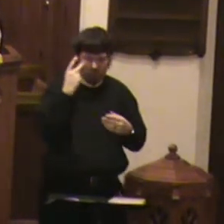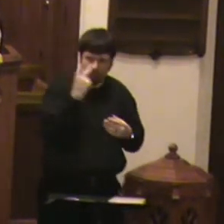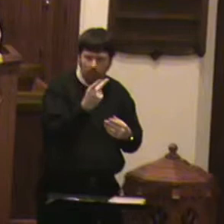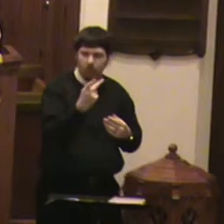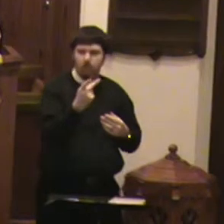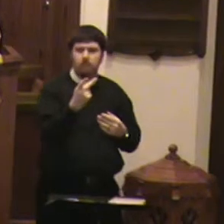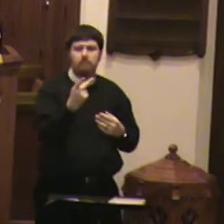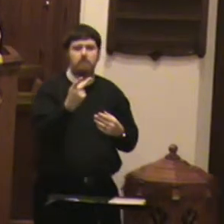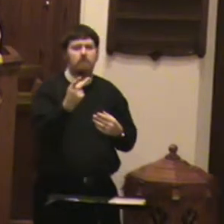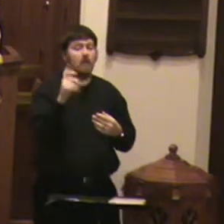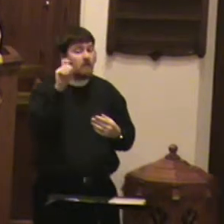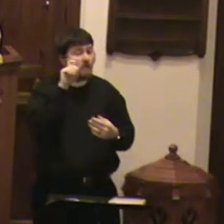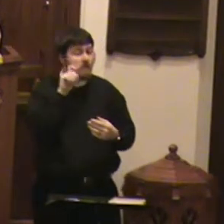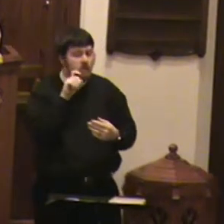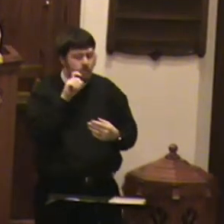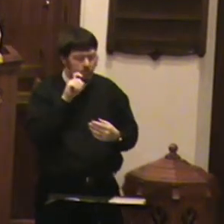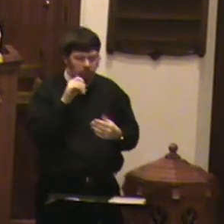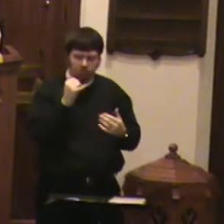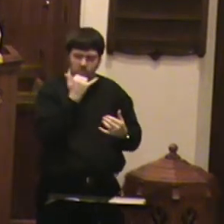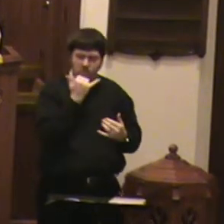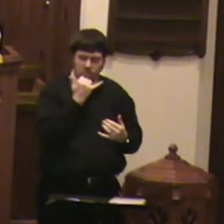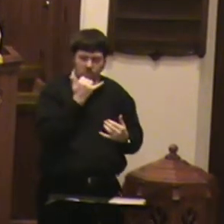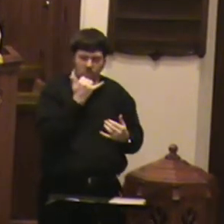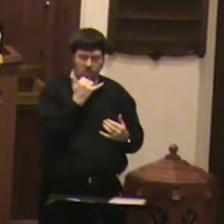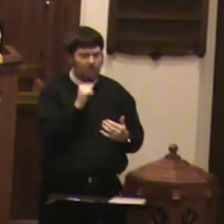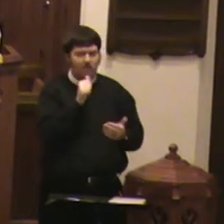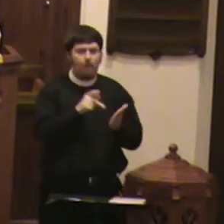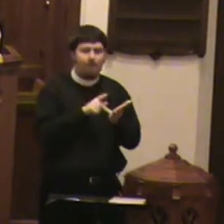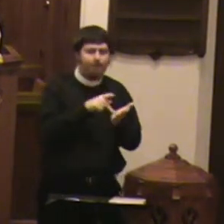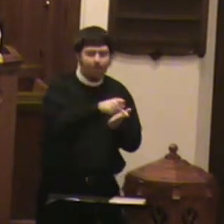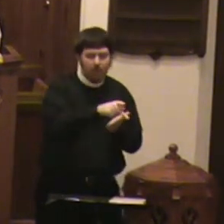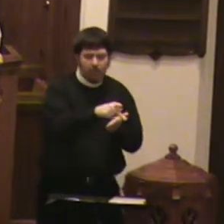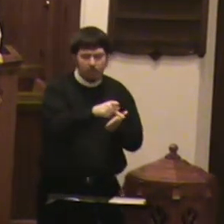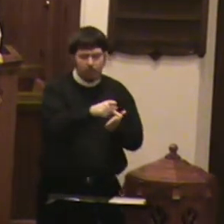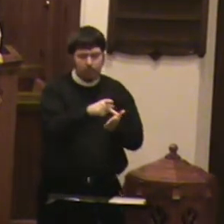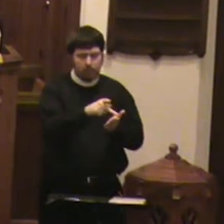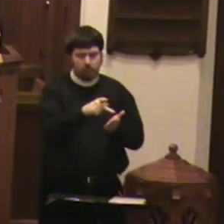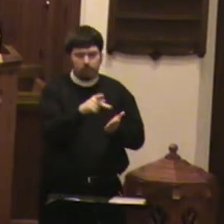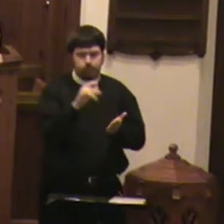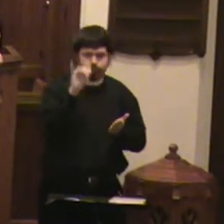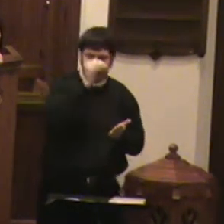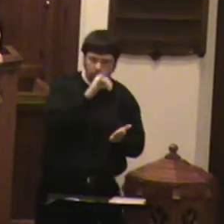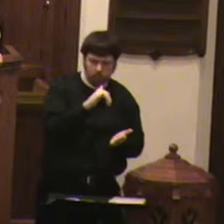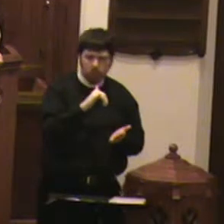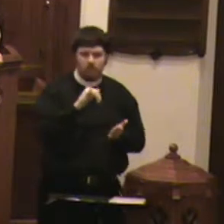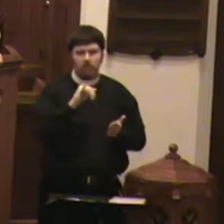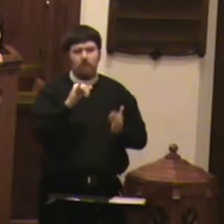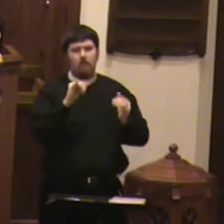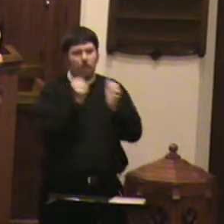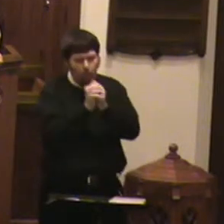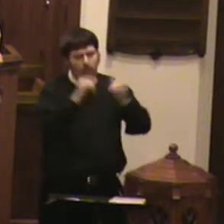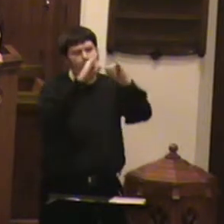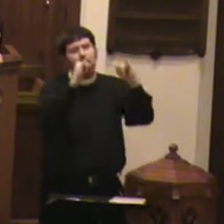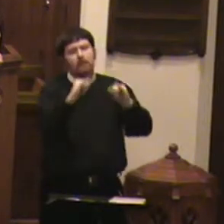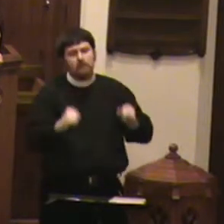Sexual immorality, impurity, and debauchery, idolatry, and witchcraft,